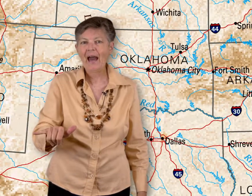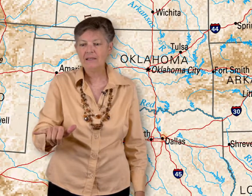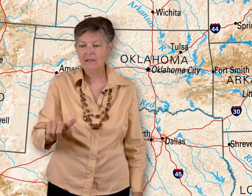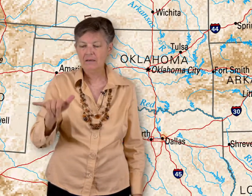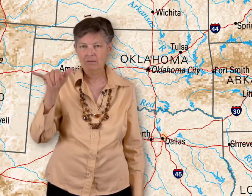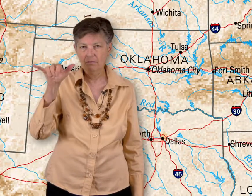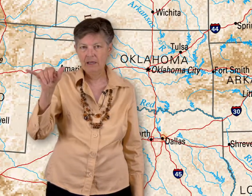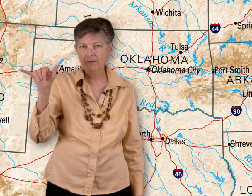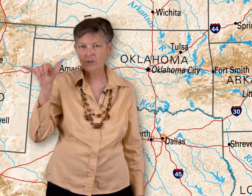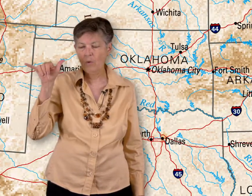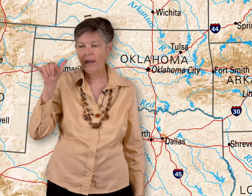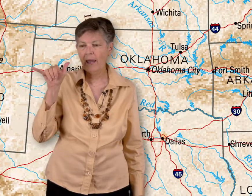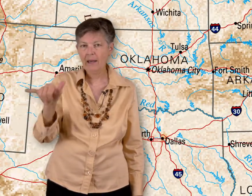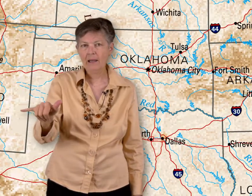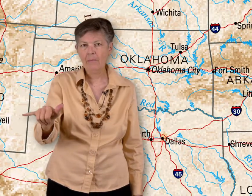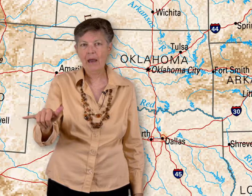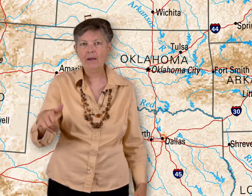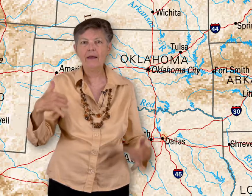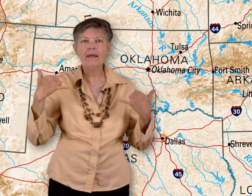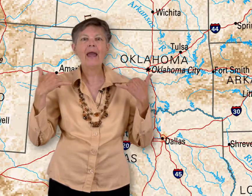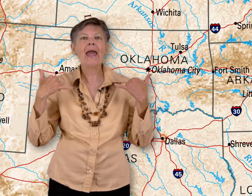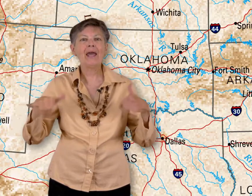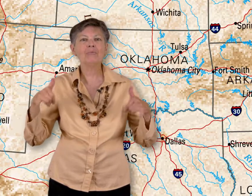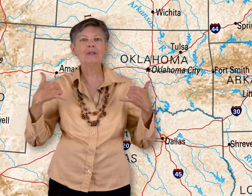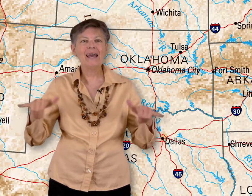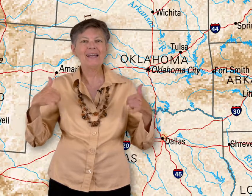Take this Y hand, come out like that, and plays.